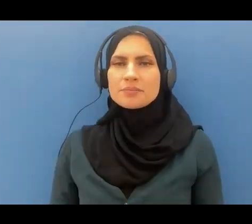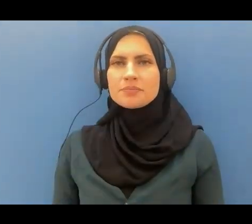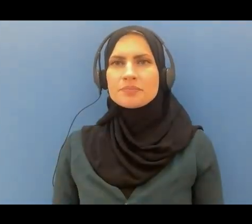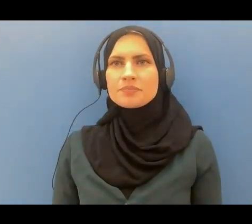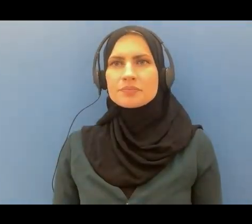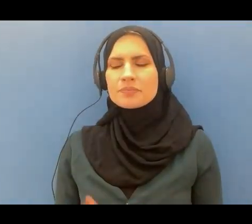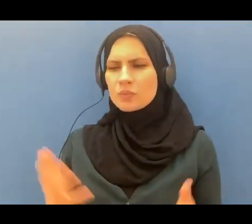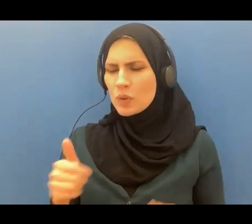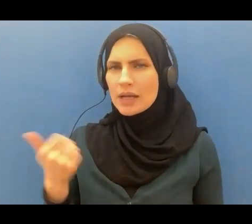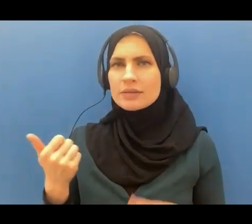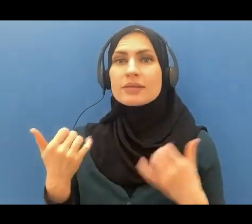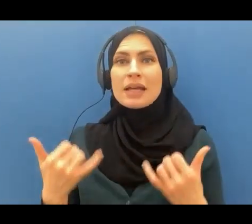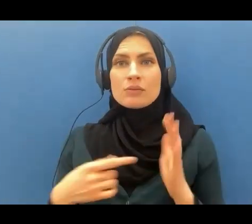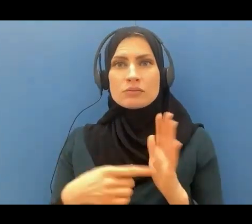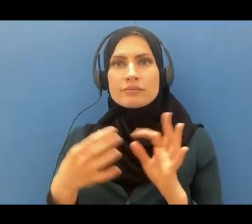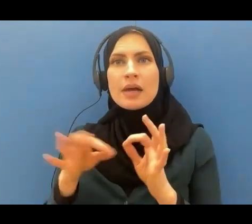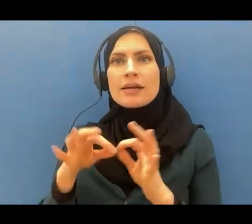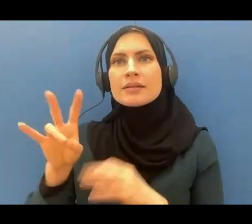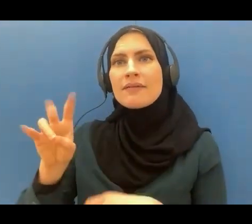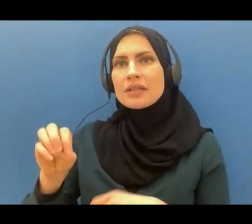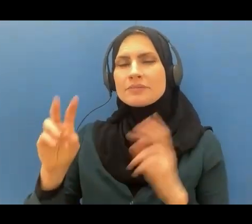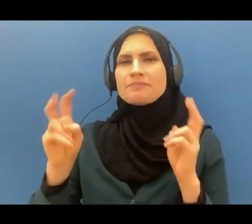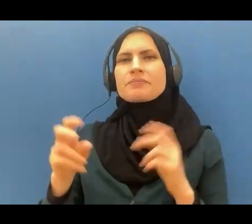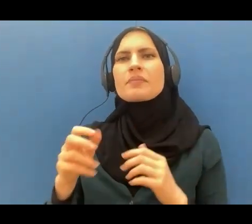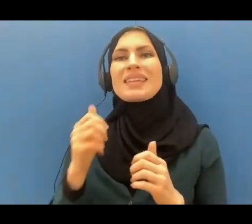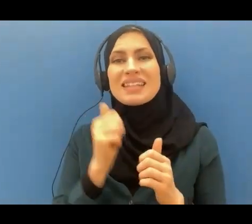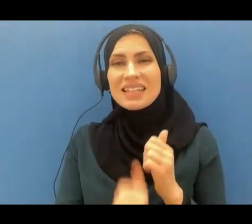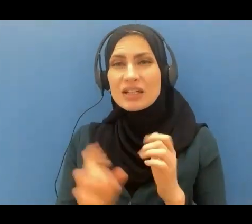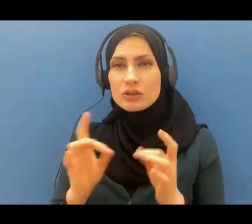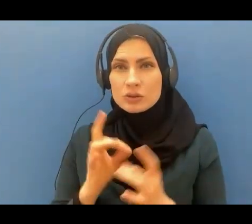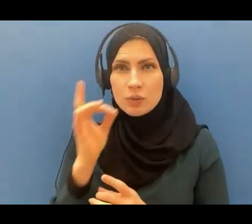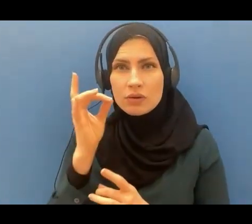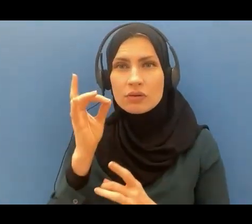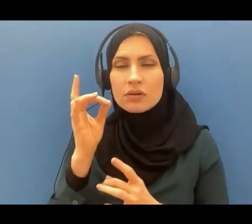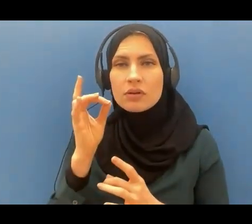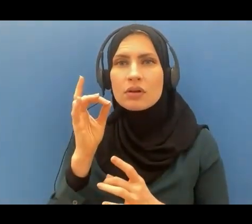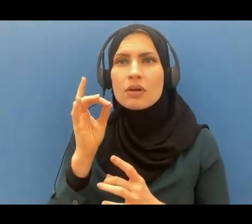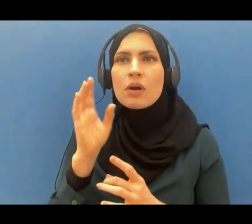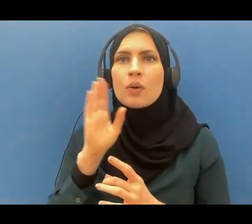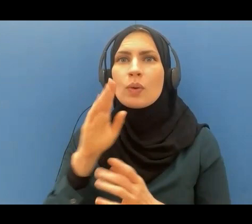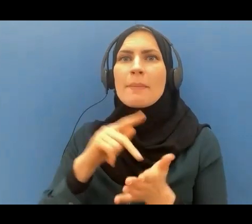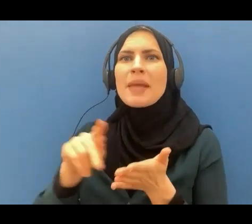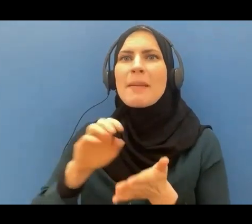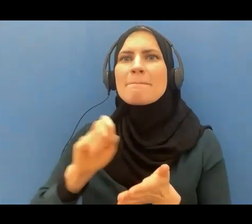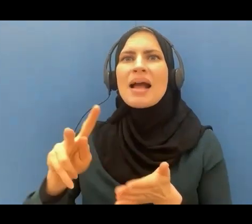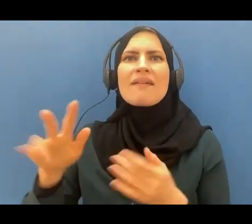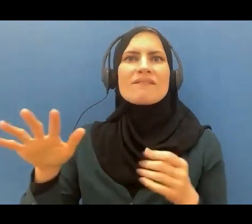and number 70 and each soul will be paid back in full whatever